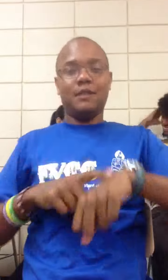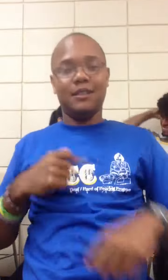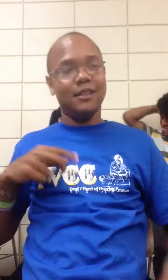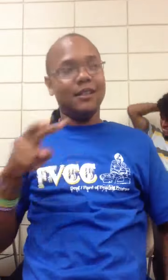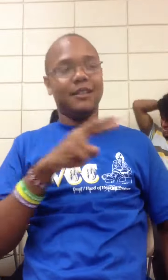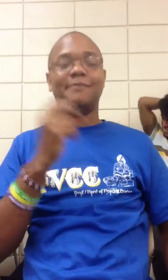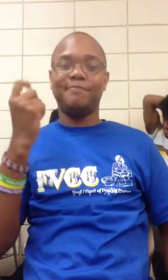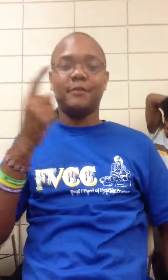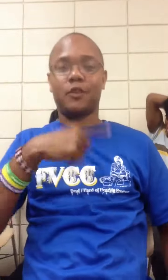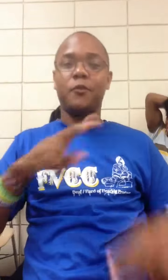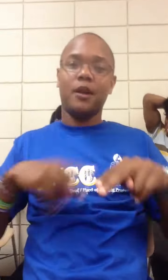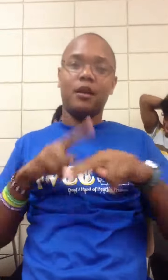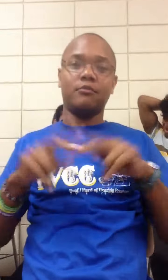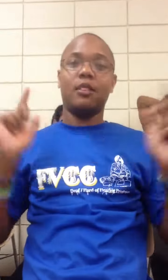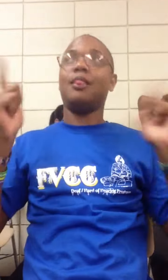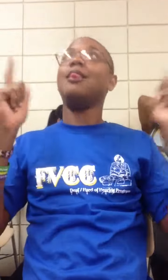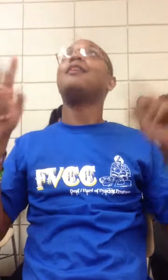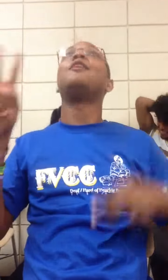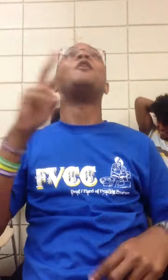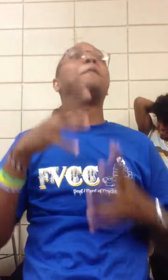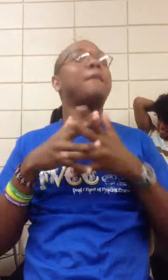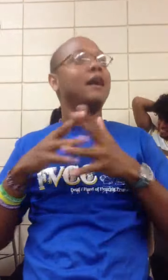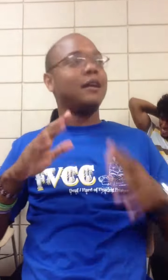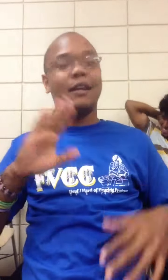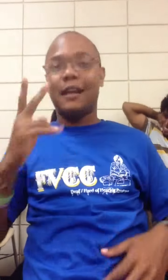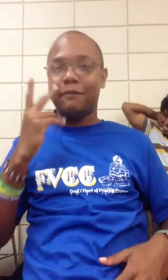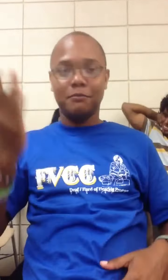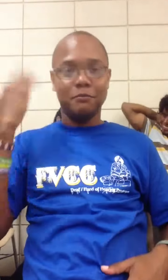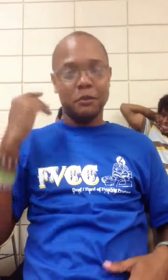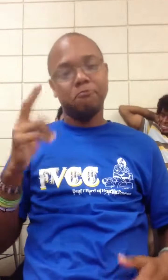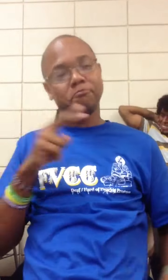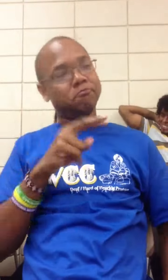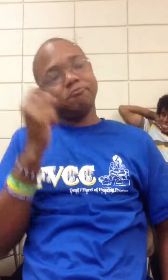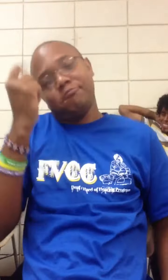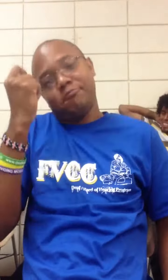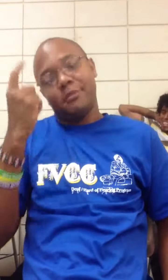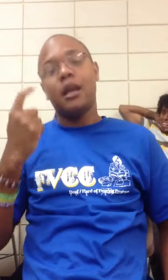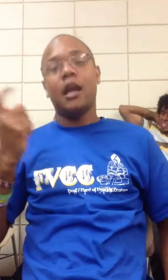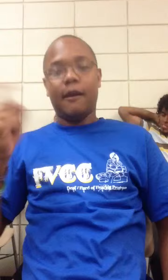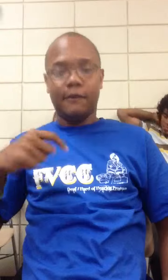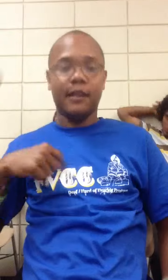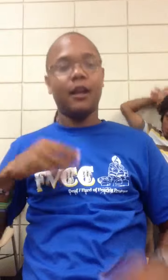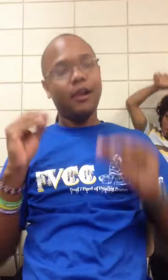How do you jump out of art? ¿Saben lo que es esto, verdad? El plato.